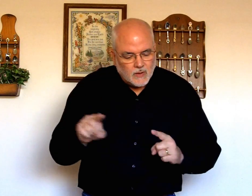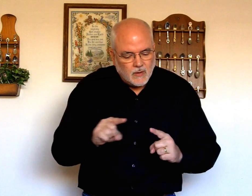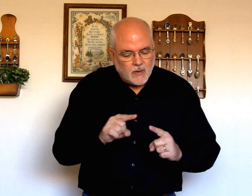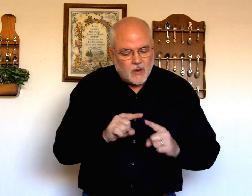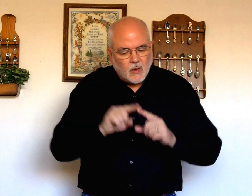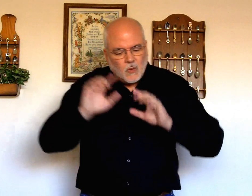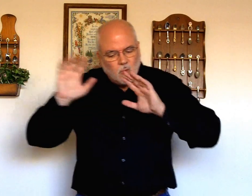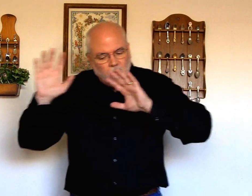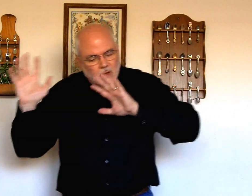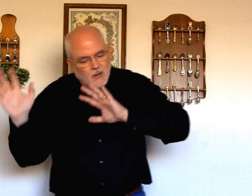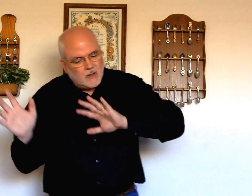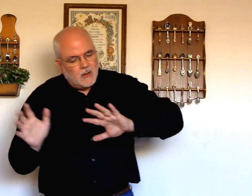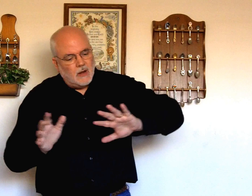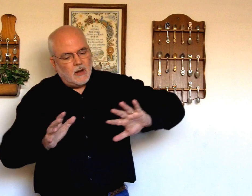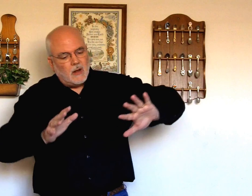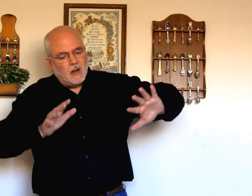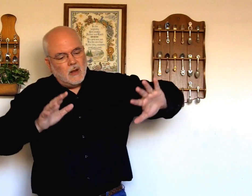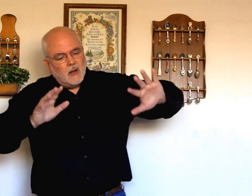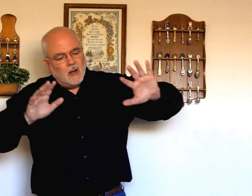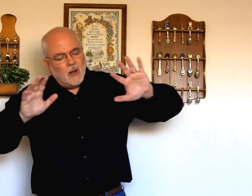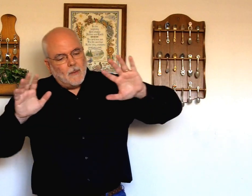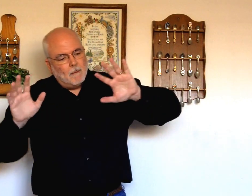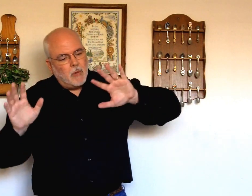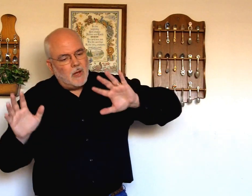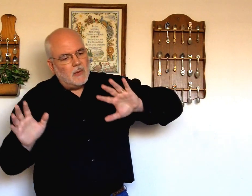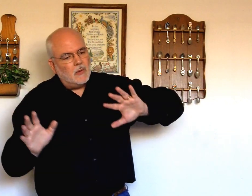the wind blows,